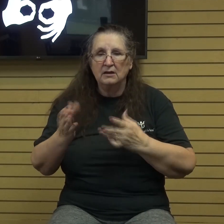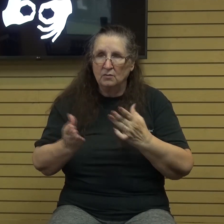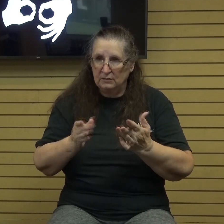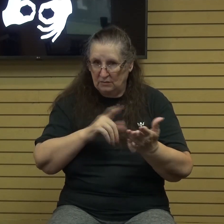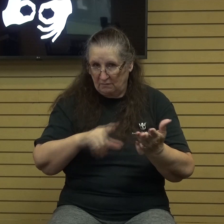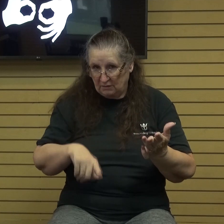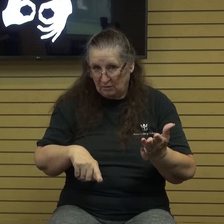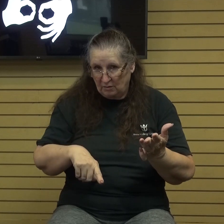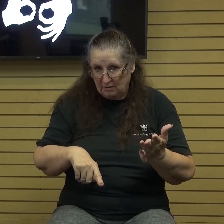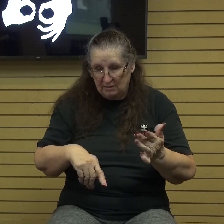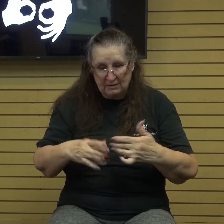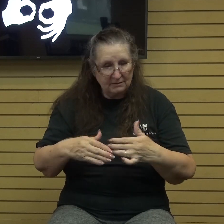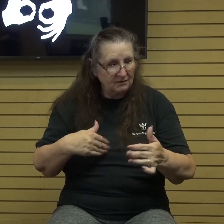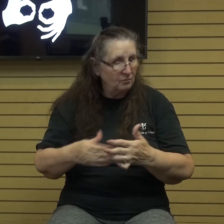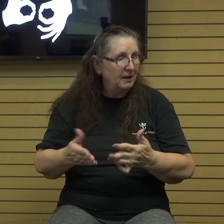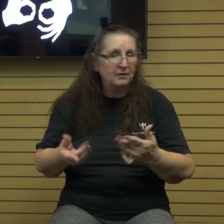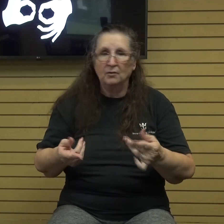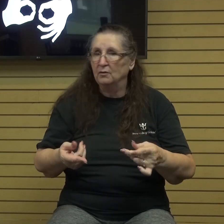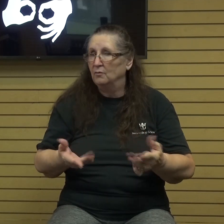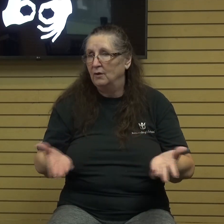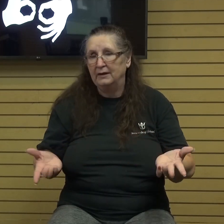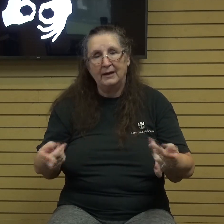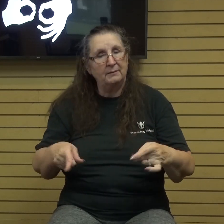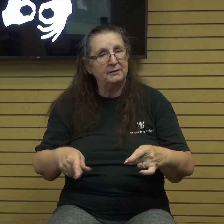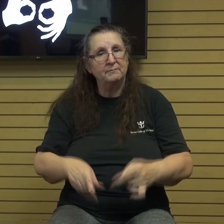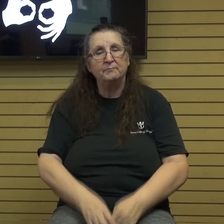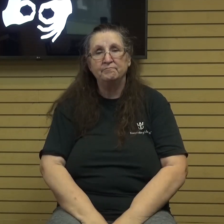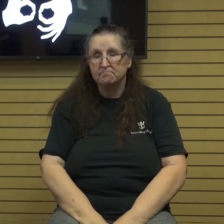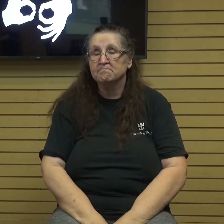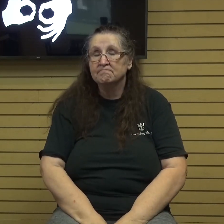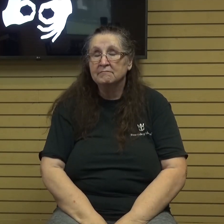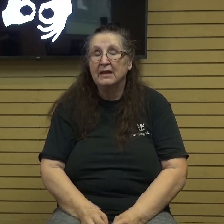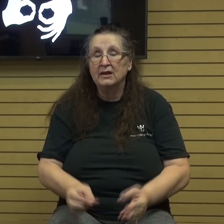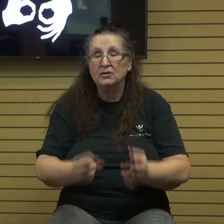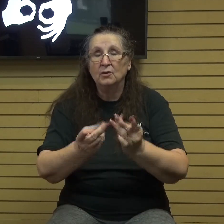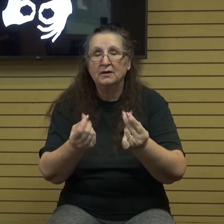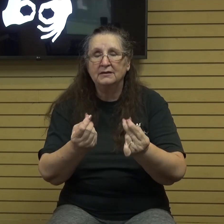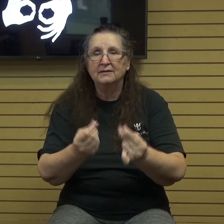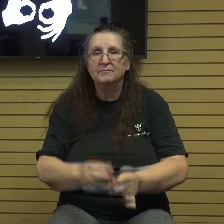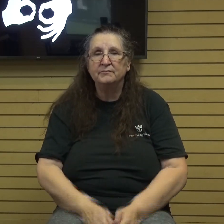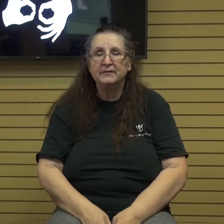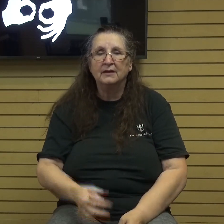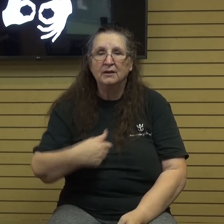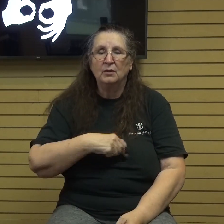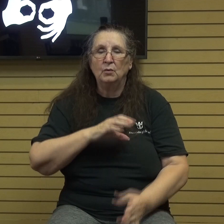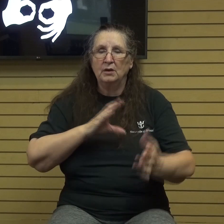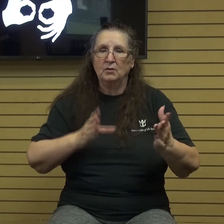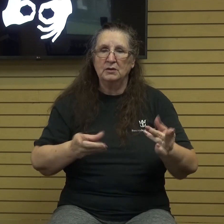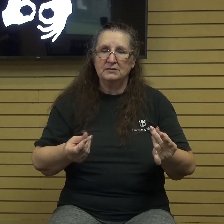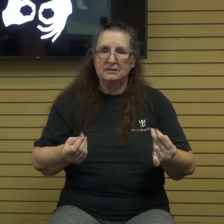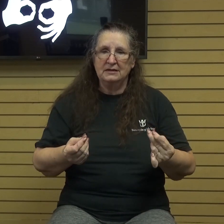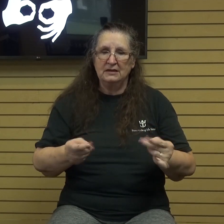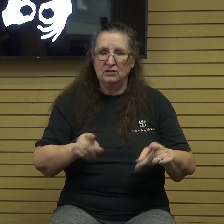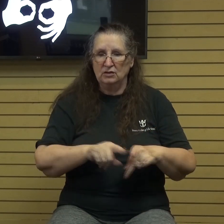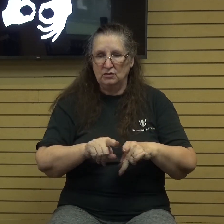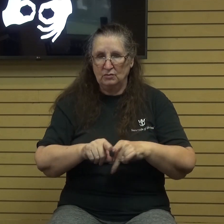no matter what. And he did. We Christians need to do the same as Noah did.